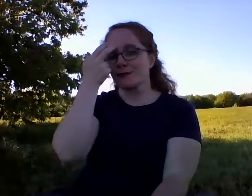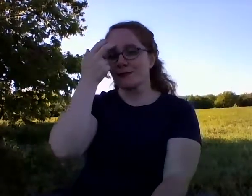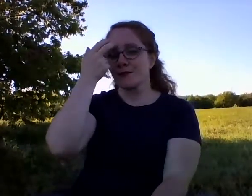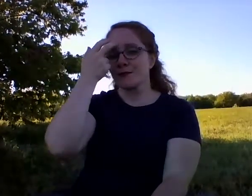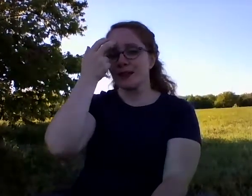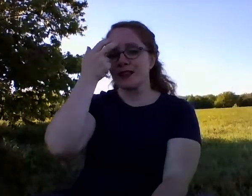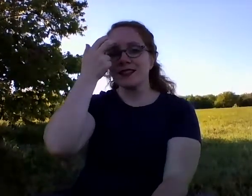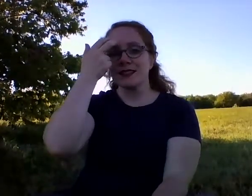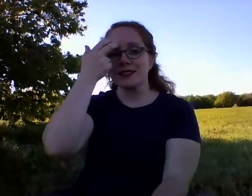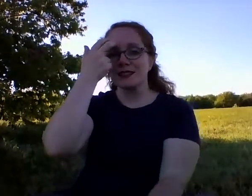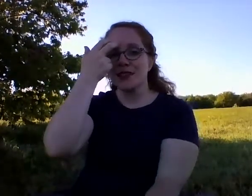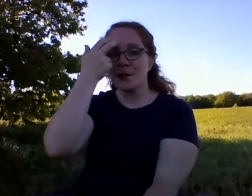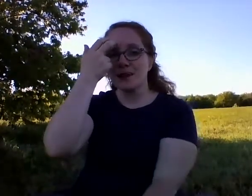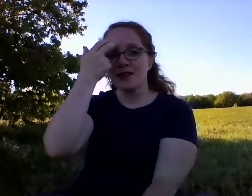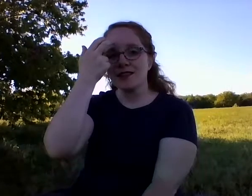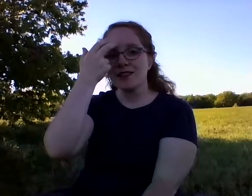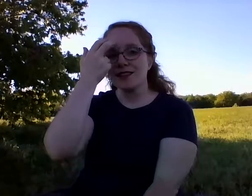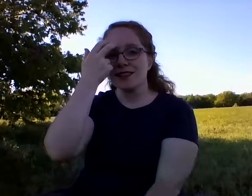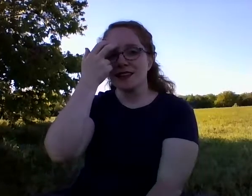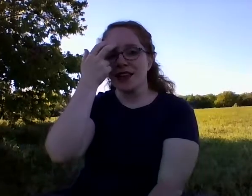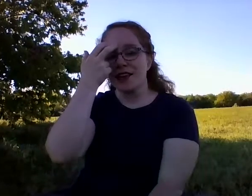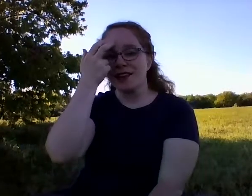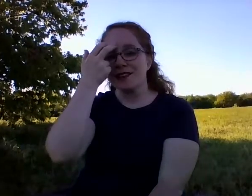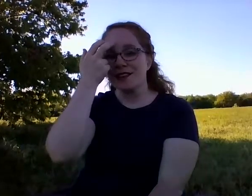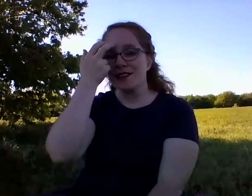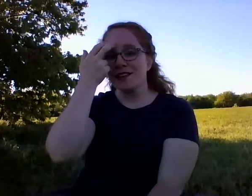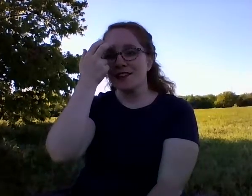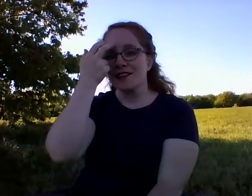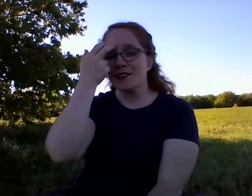Balancing these chemicals at a cellular level.